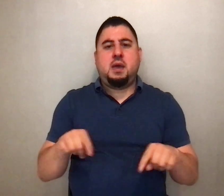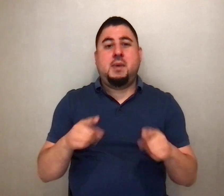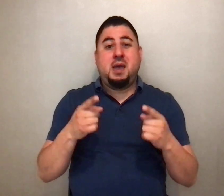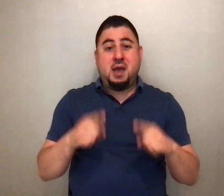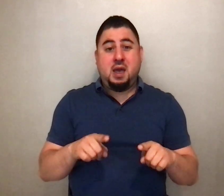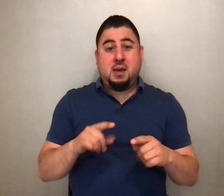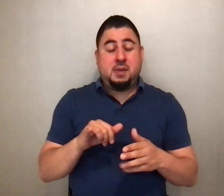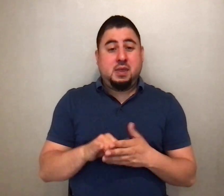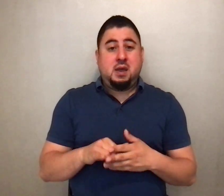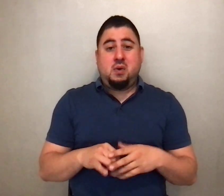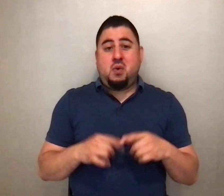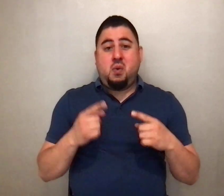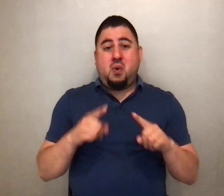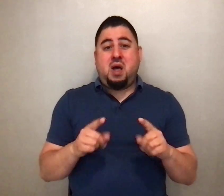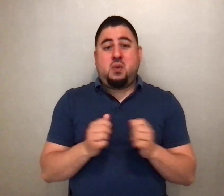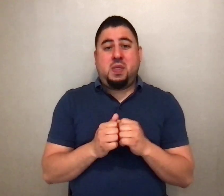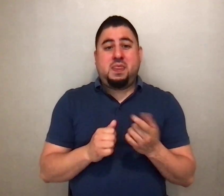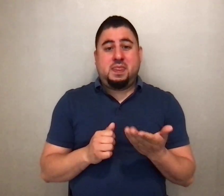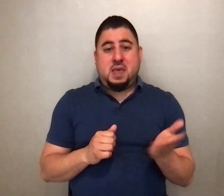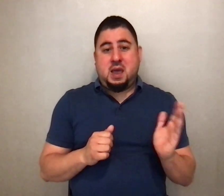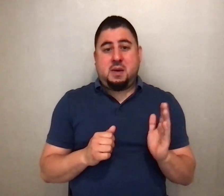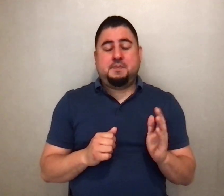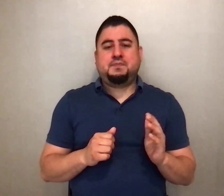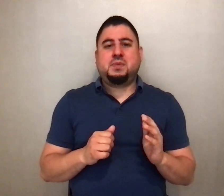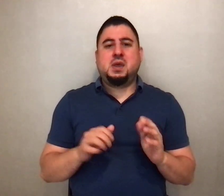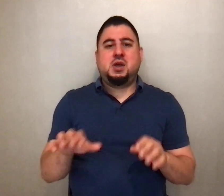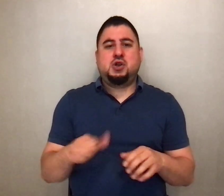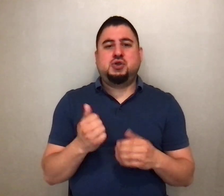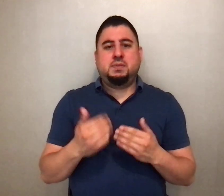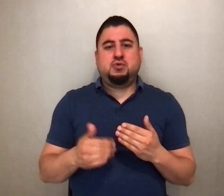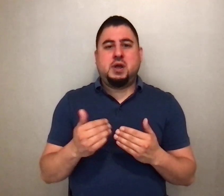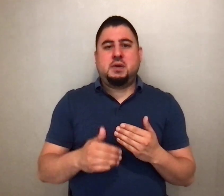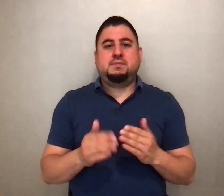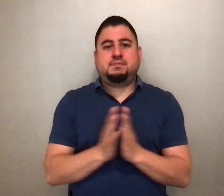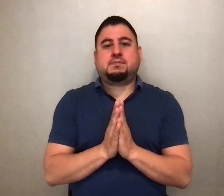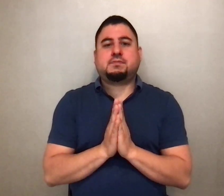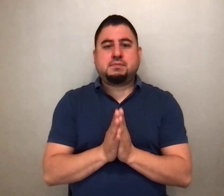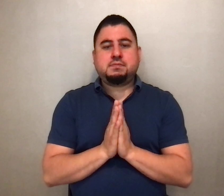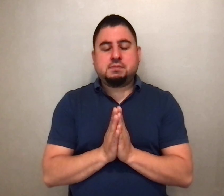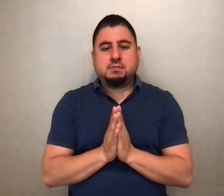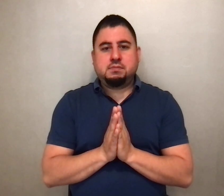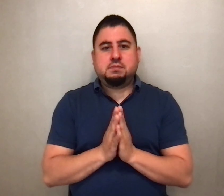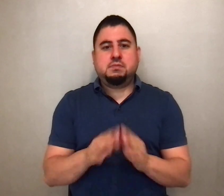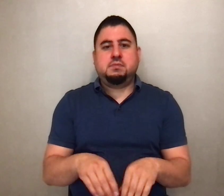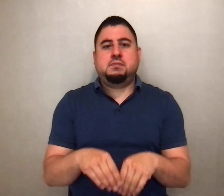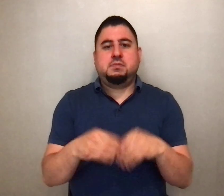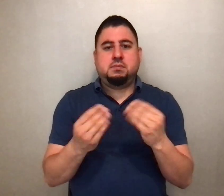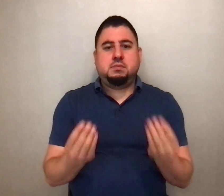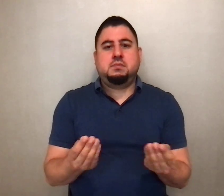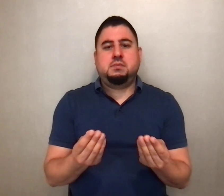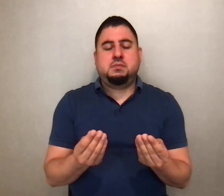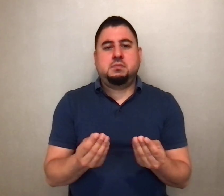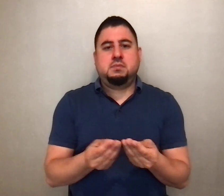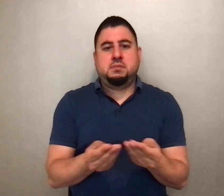while he was with them at table, he took bread, said the blessing, broke it, and gave it to them.